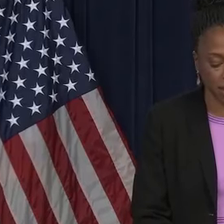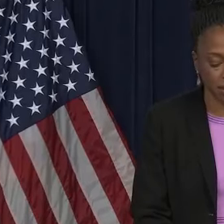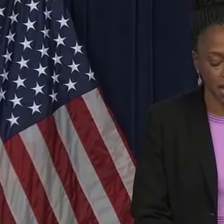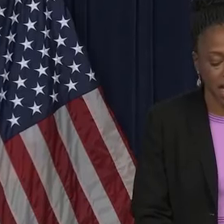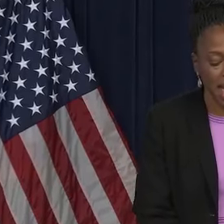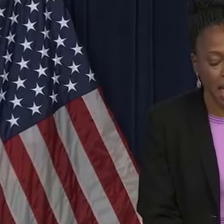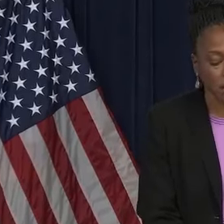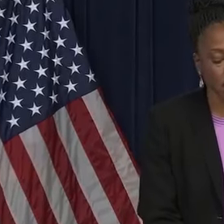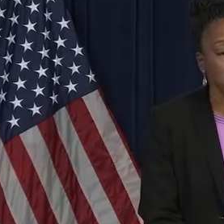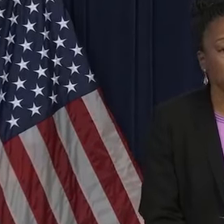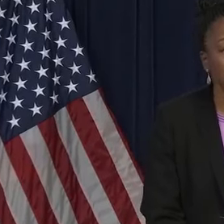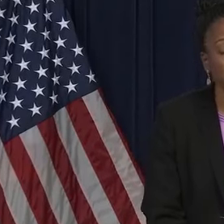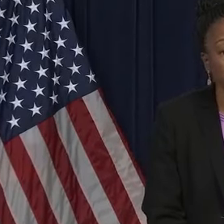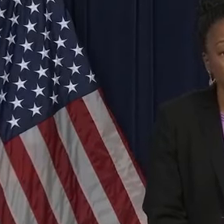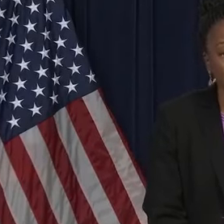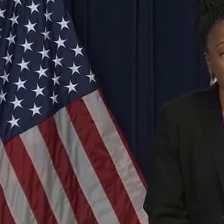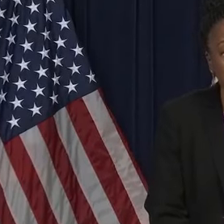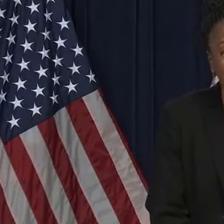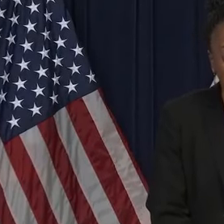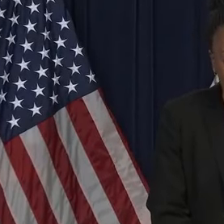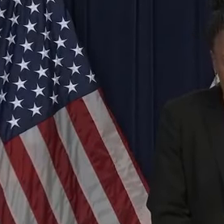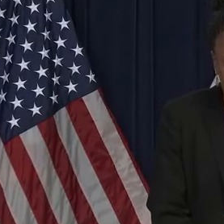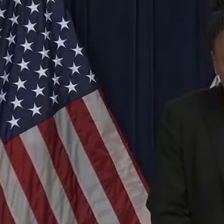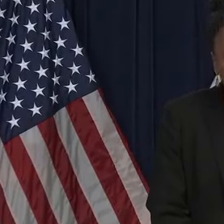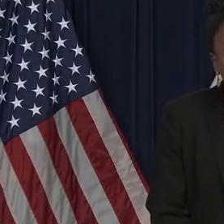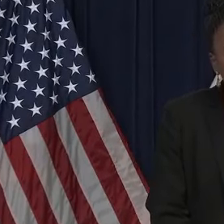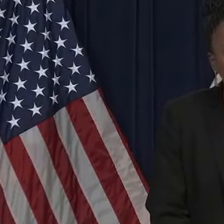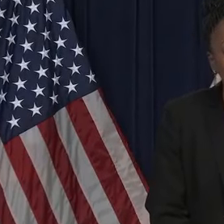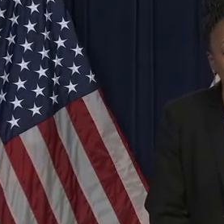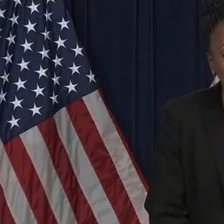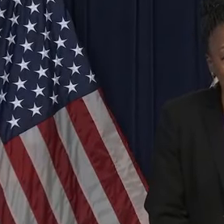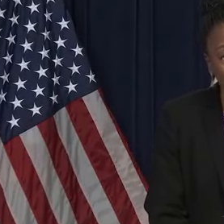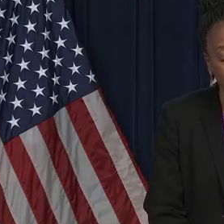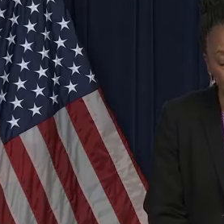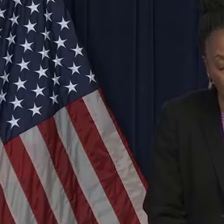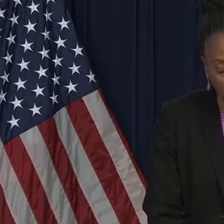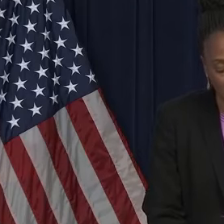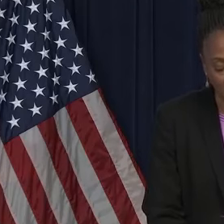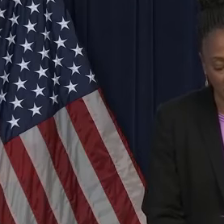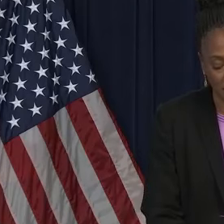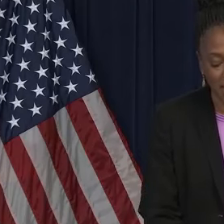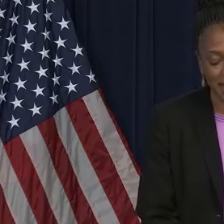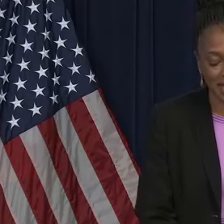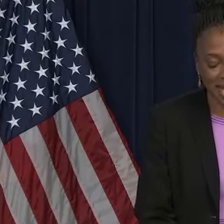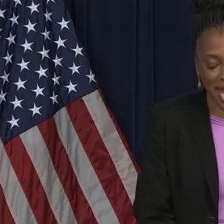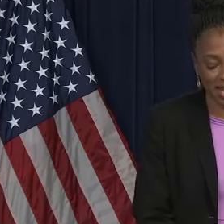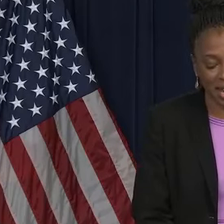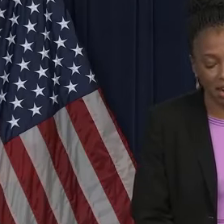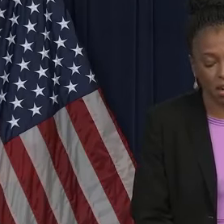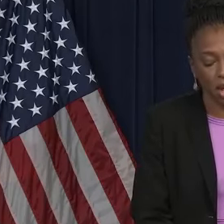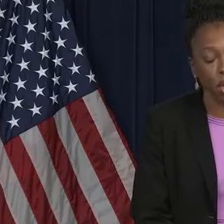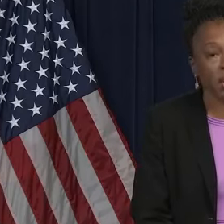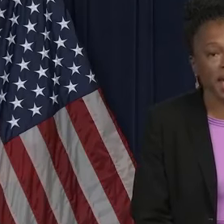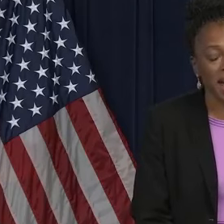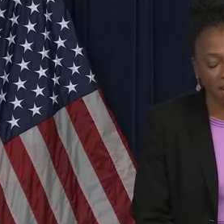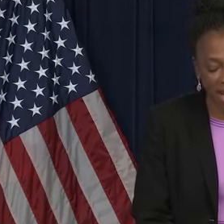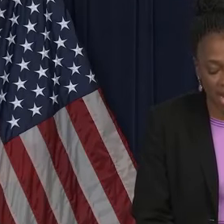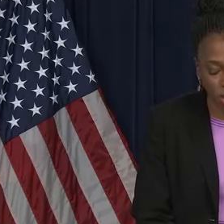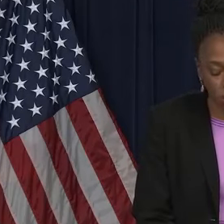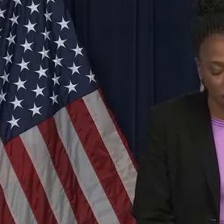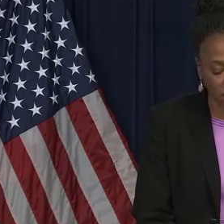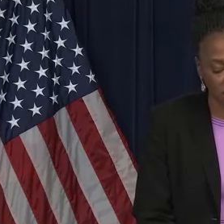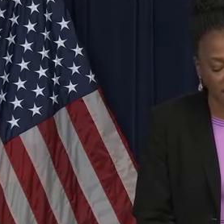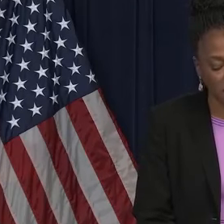in Illinois. We have received reports of 146 deaths from yesterday, which